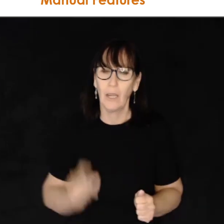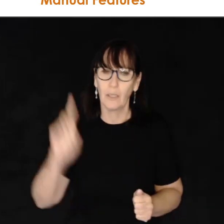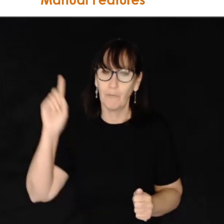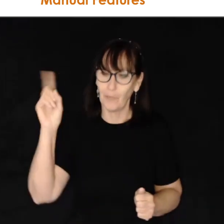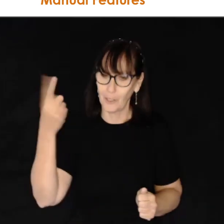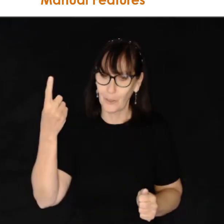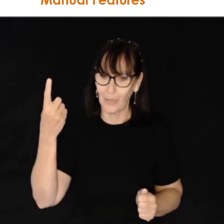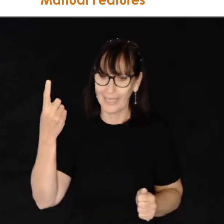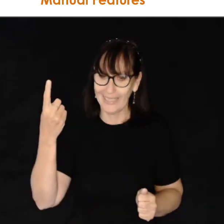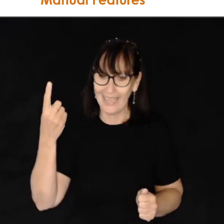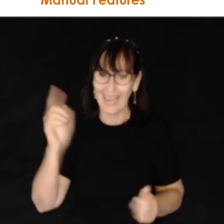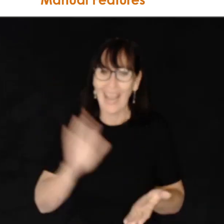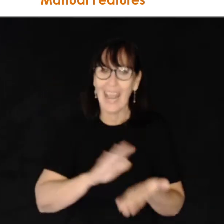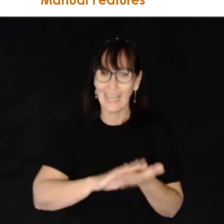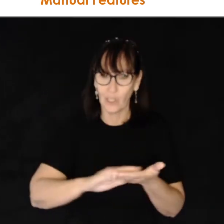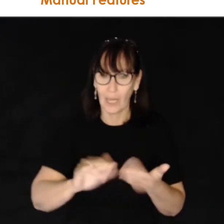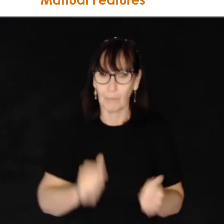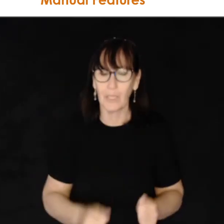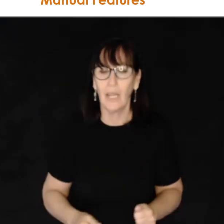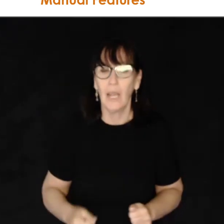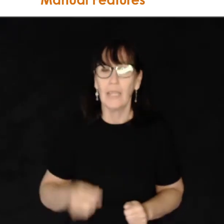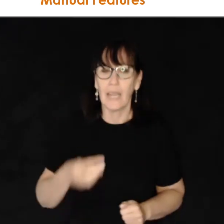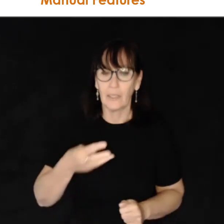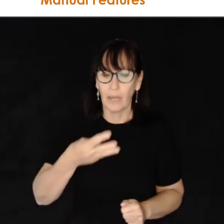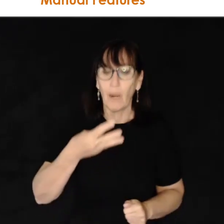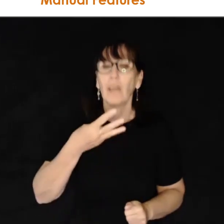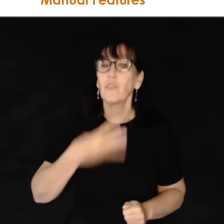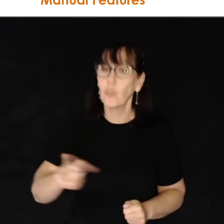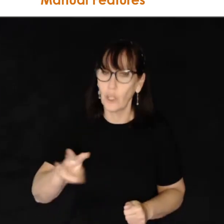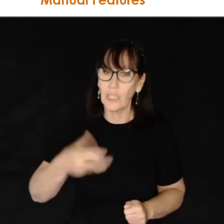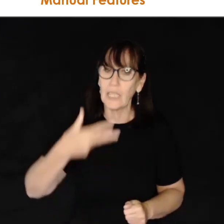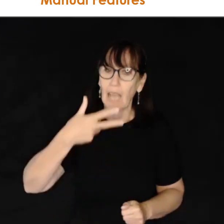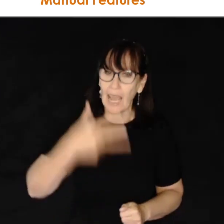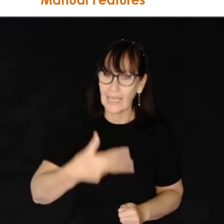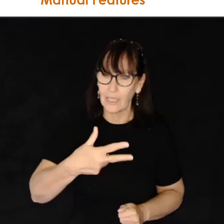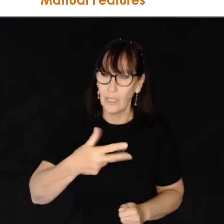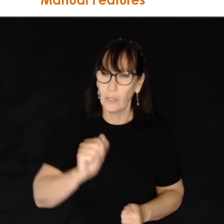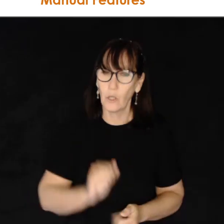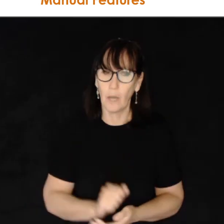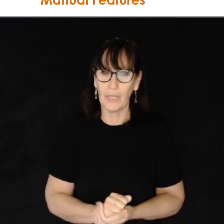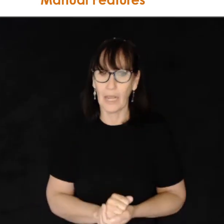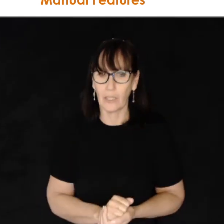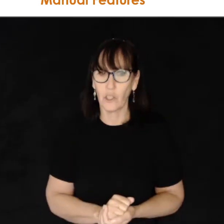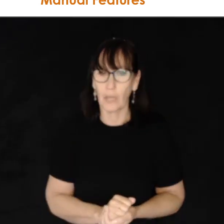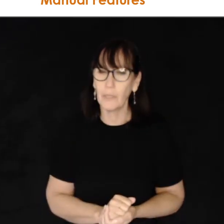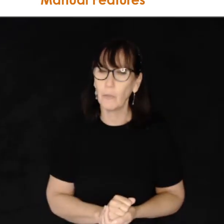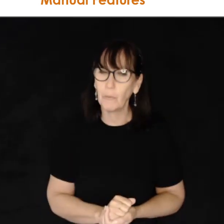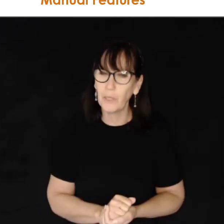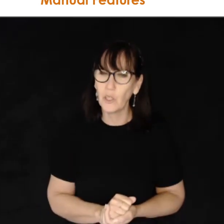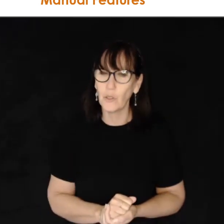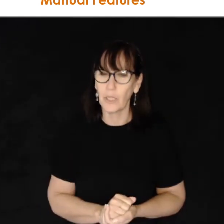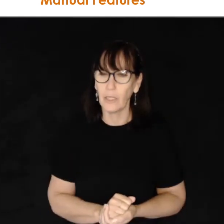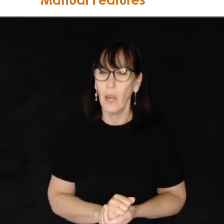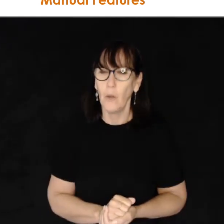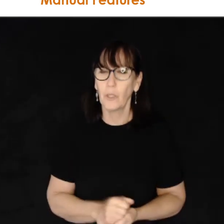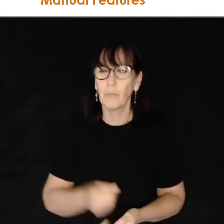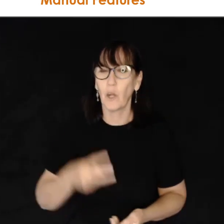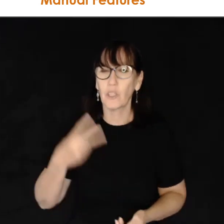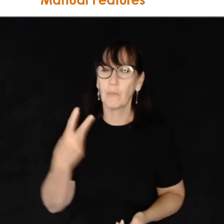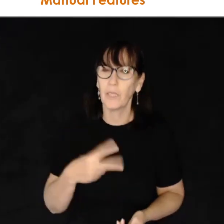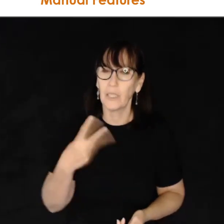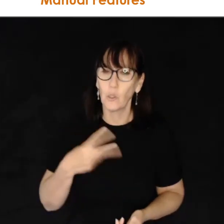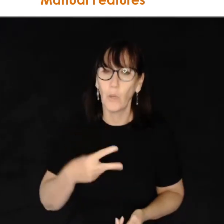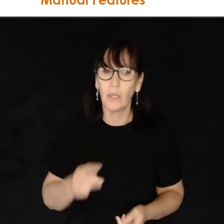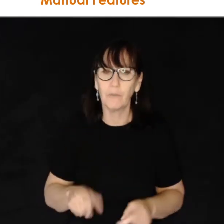The first one, handshapes. Now there are 38 common handshapes that will be using the